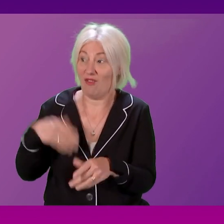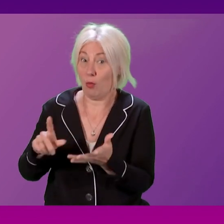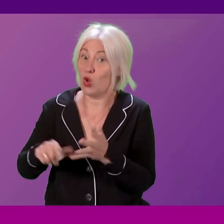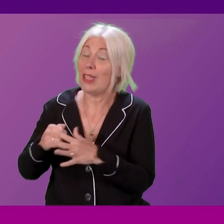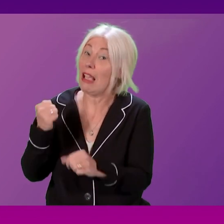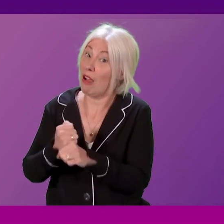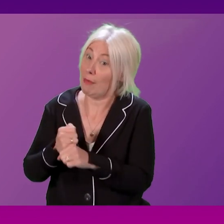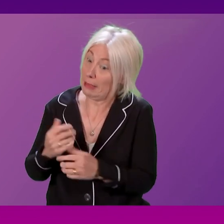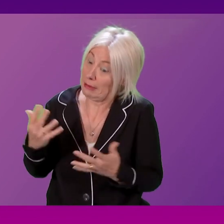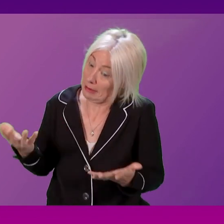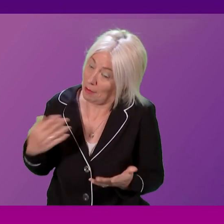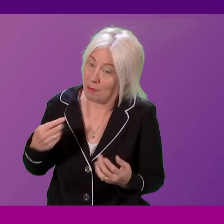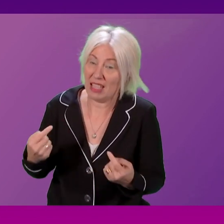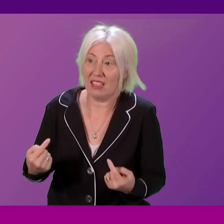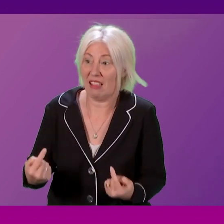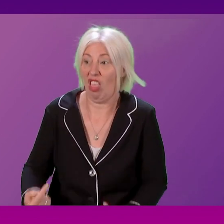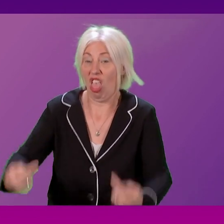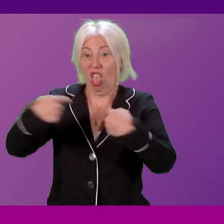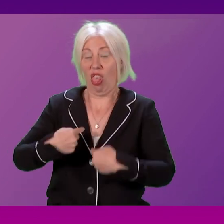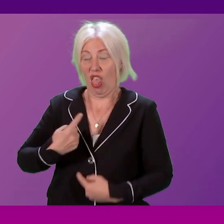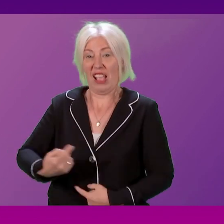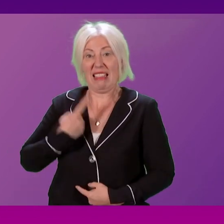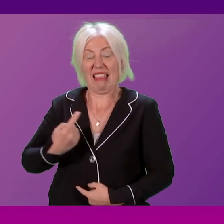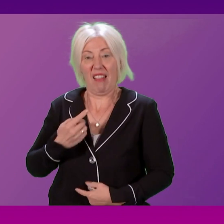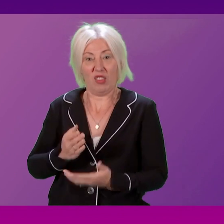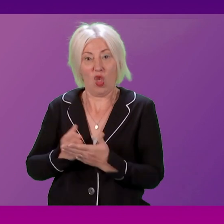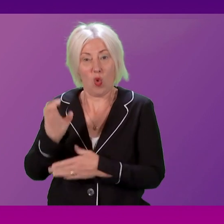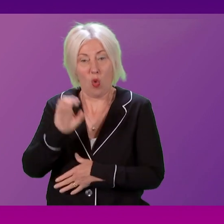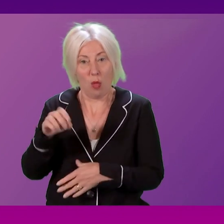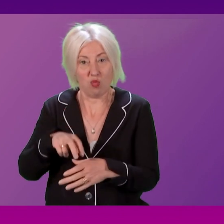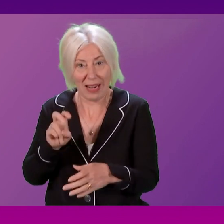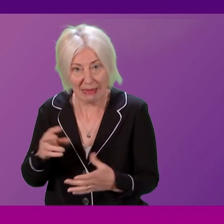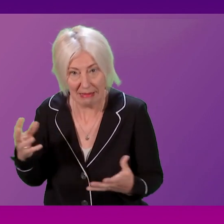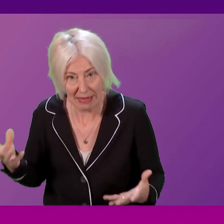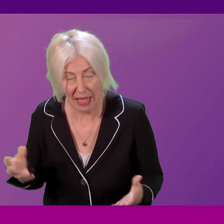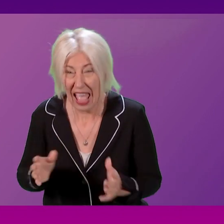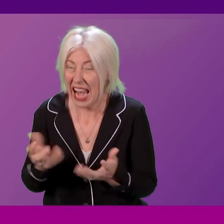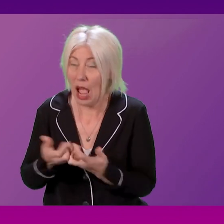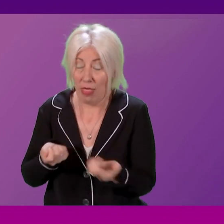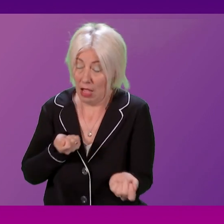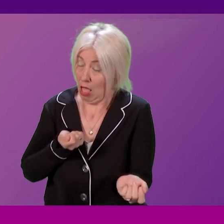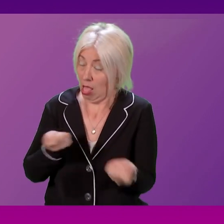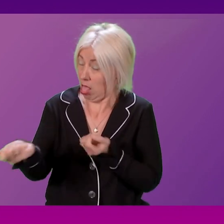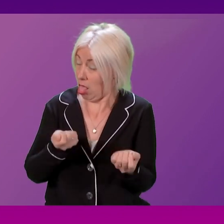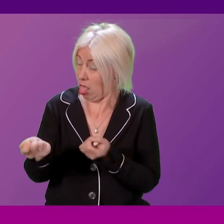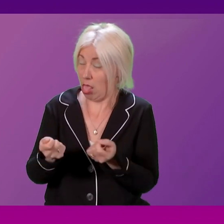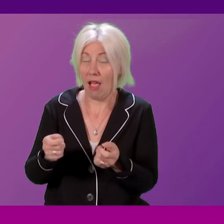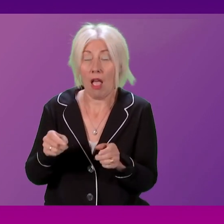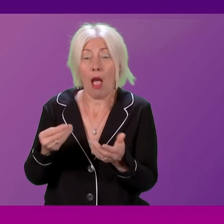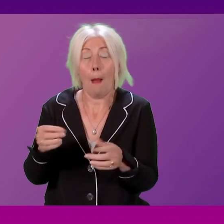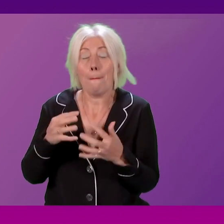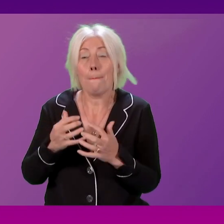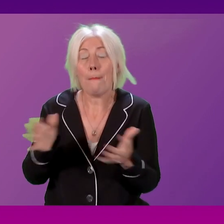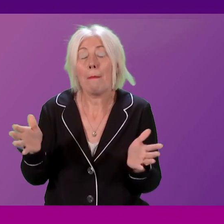and self-inflicted damage that Brexit has done. Let's hear the first, Minister. And the utter mismanagement of the UK public finances